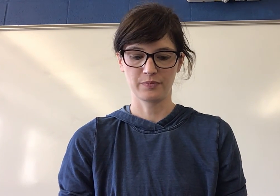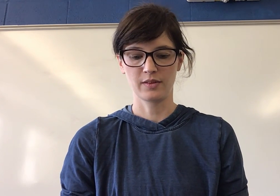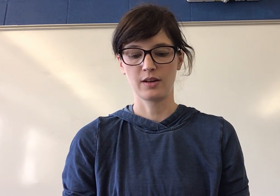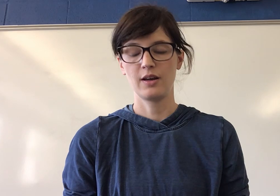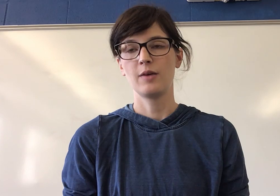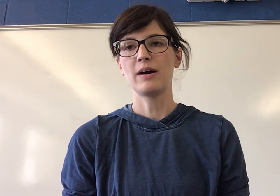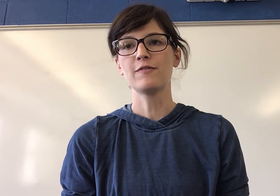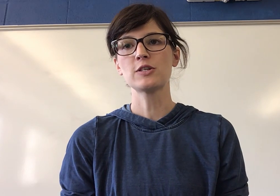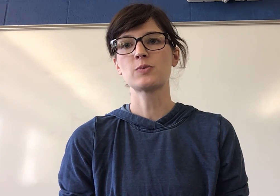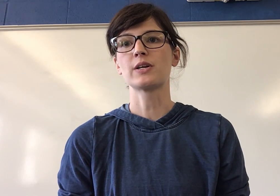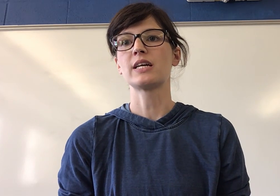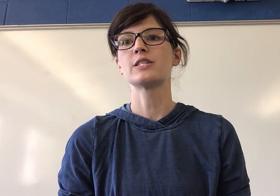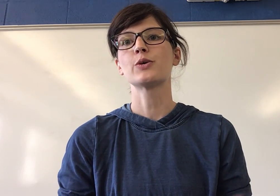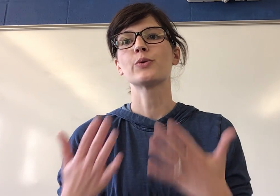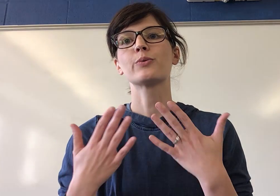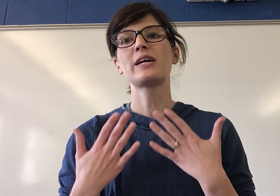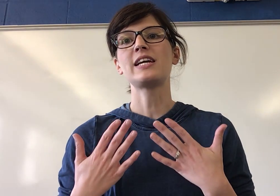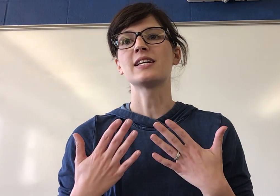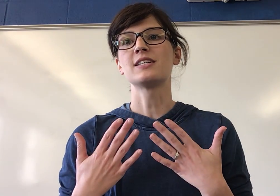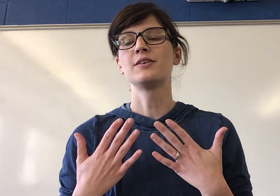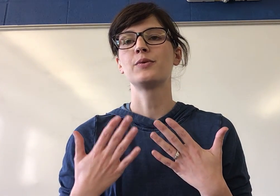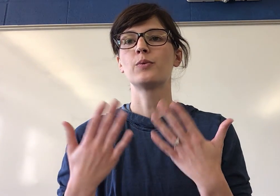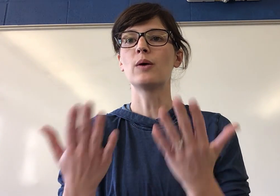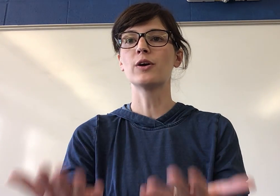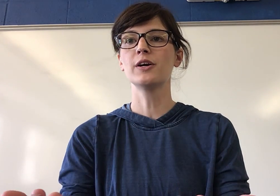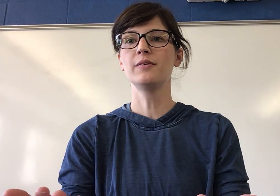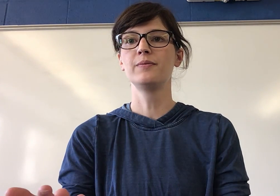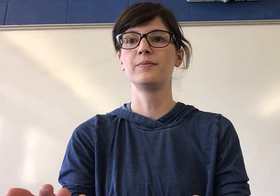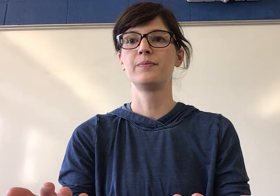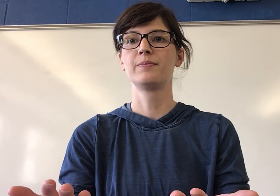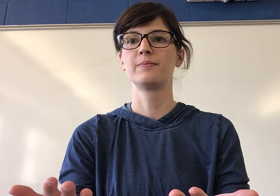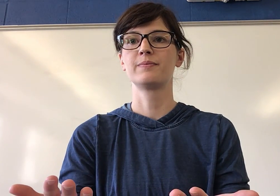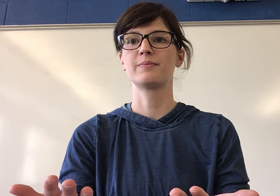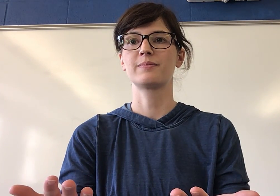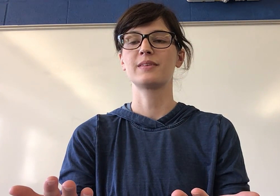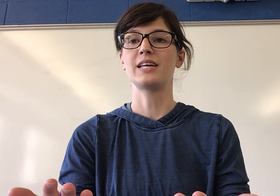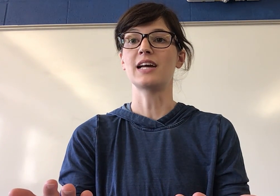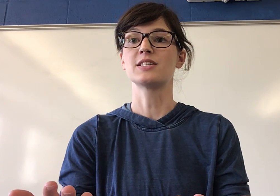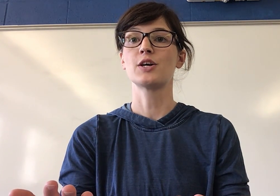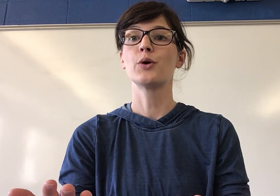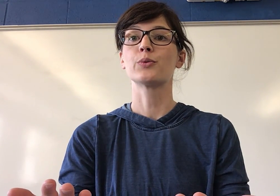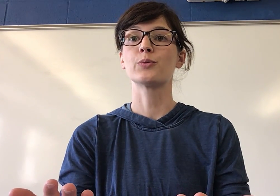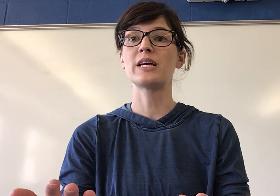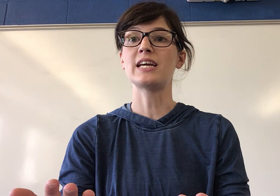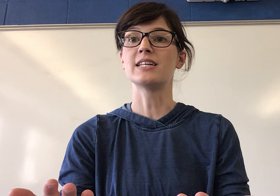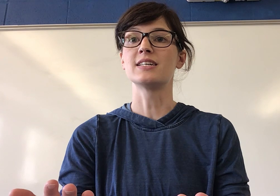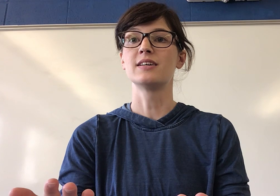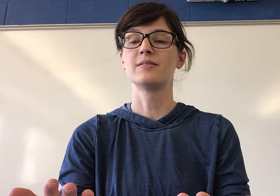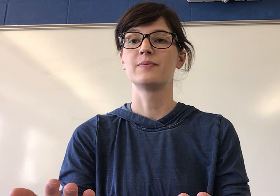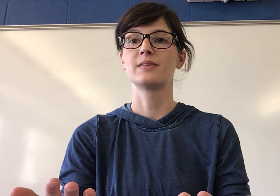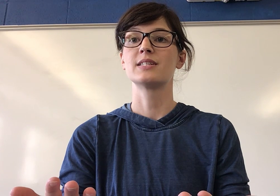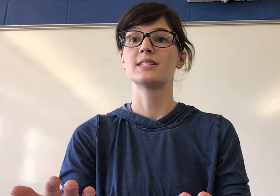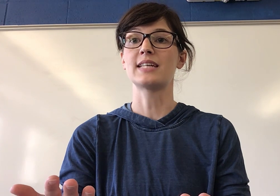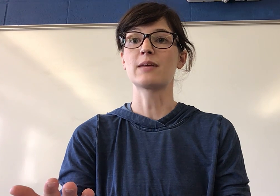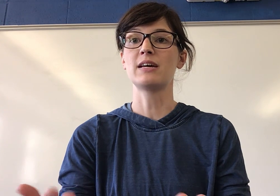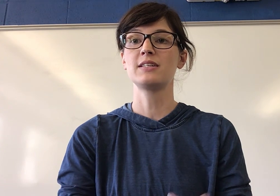My first word is read. What word? Yes. Read. Segment.